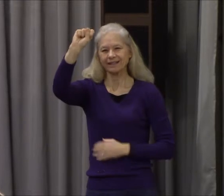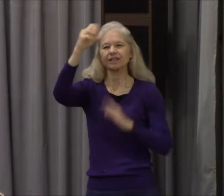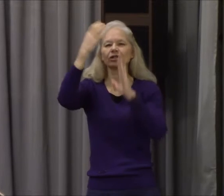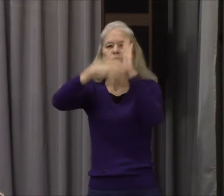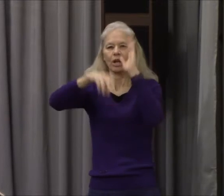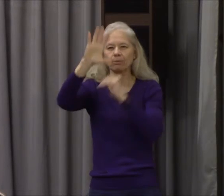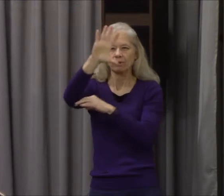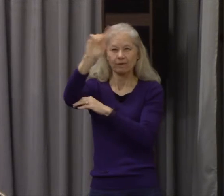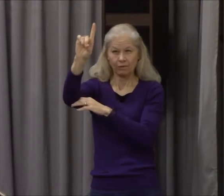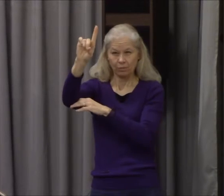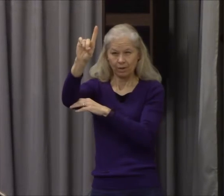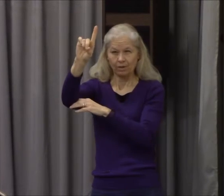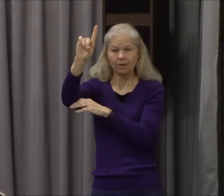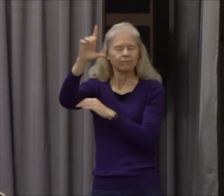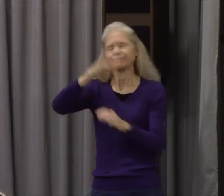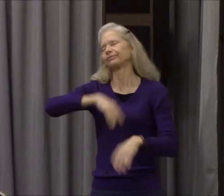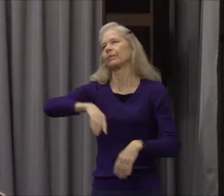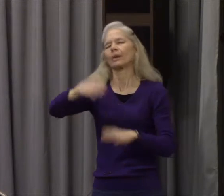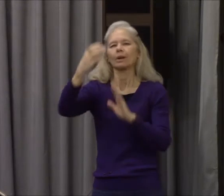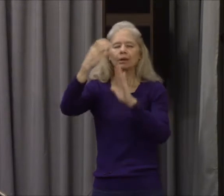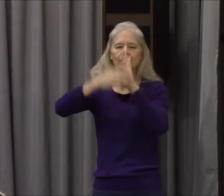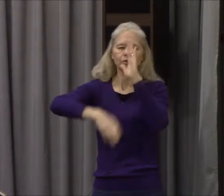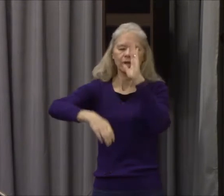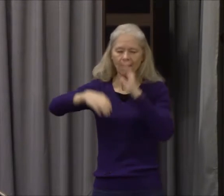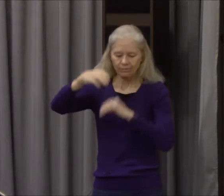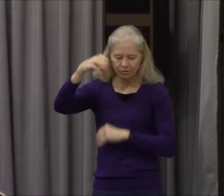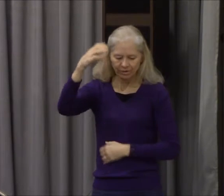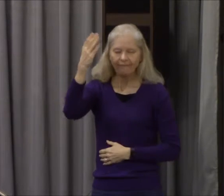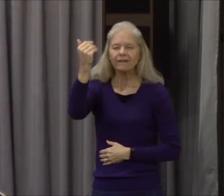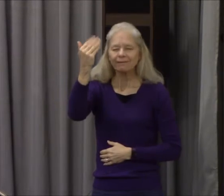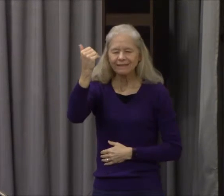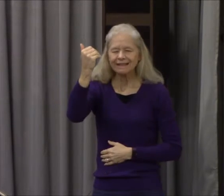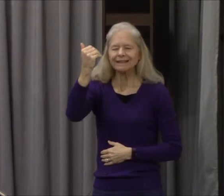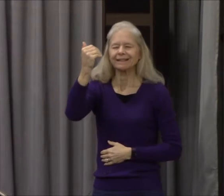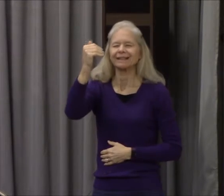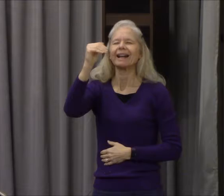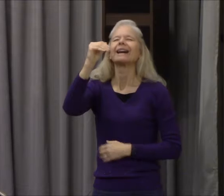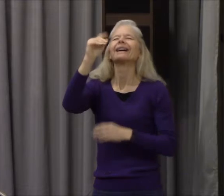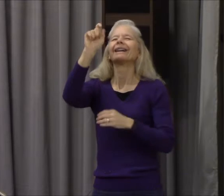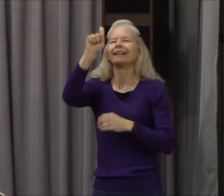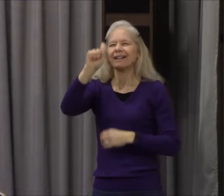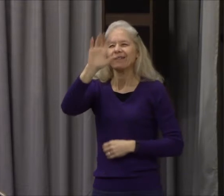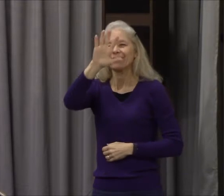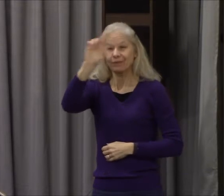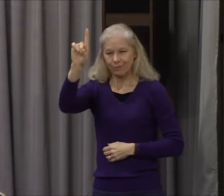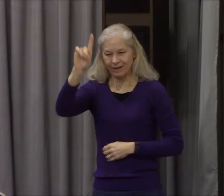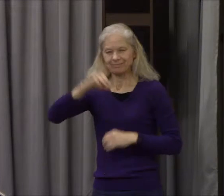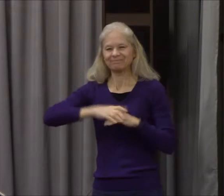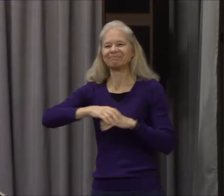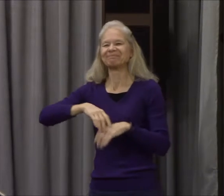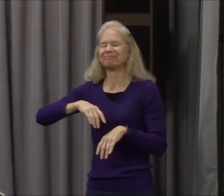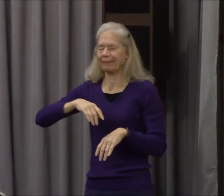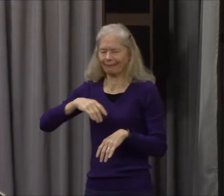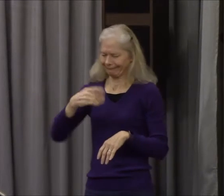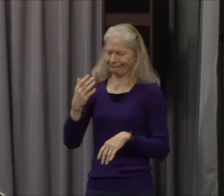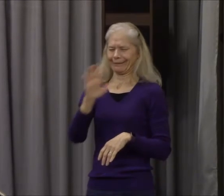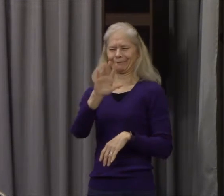Behold, I show you a mystery, we shall not all sleep, but we shall all